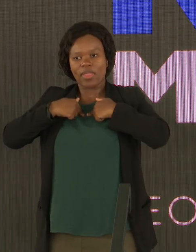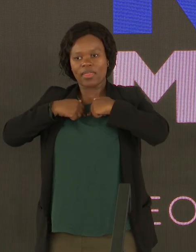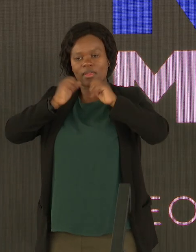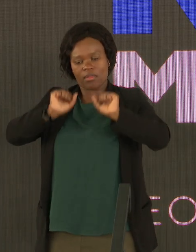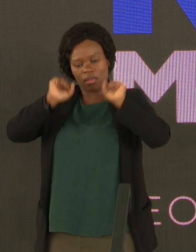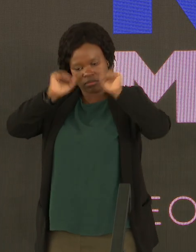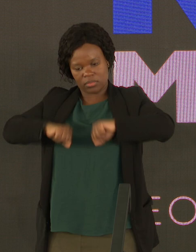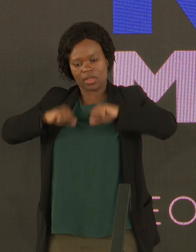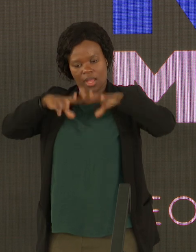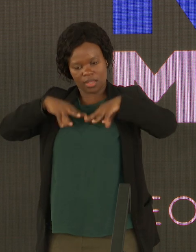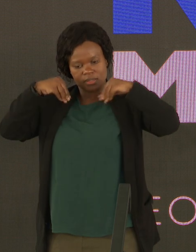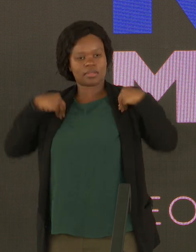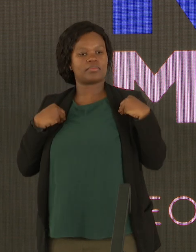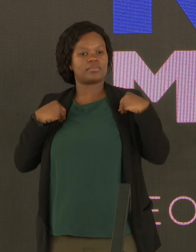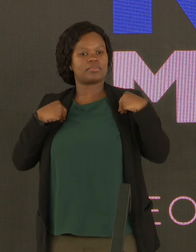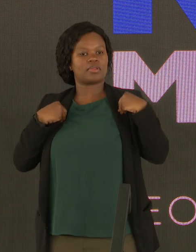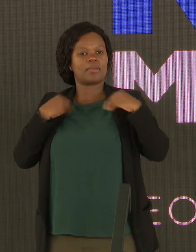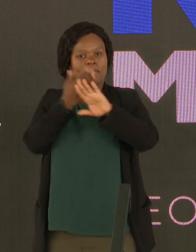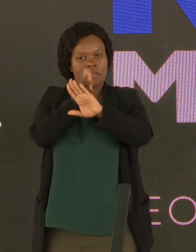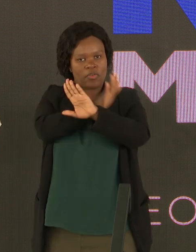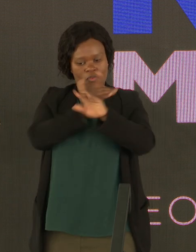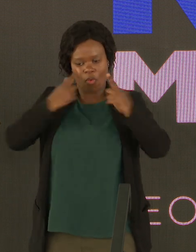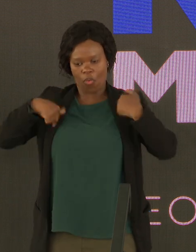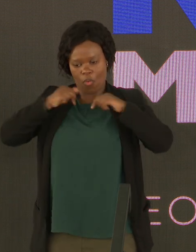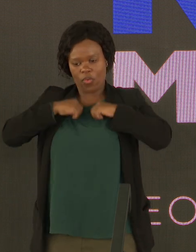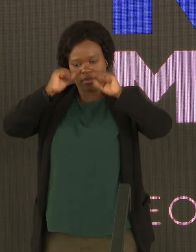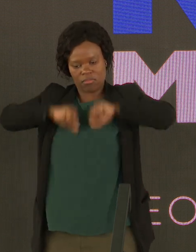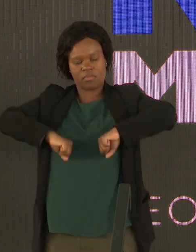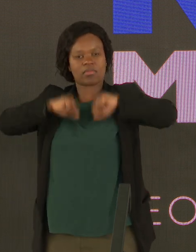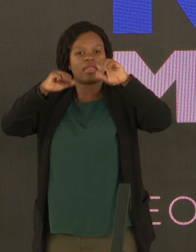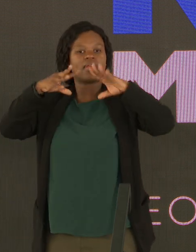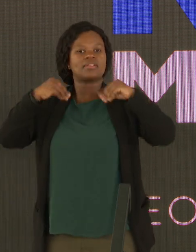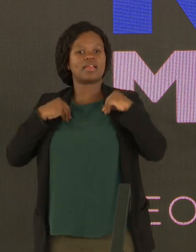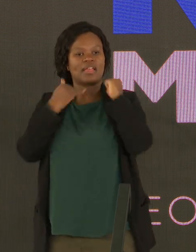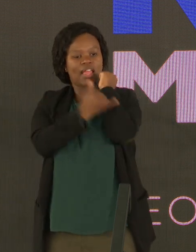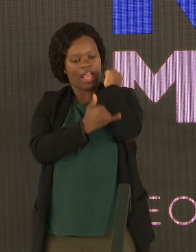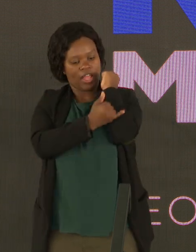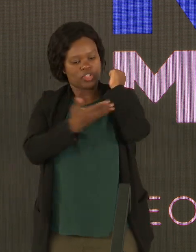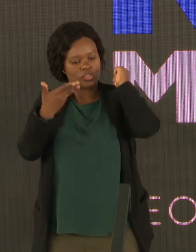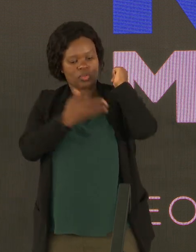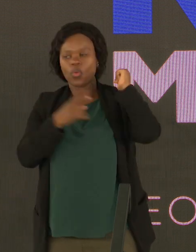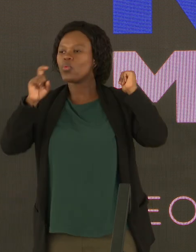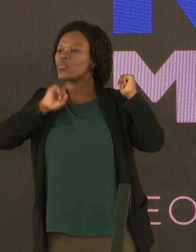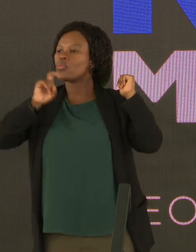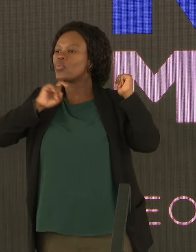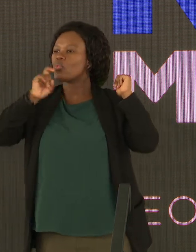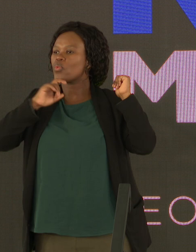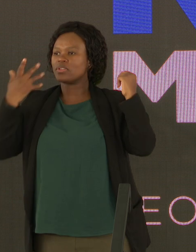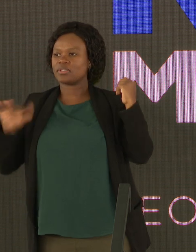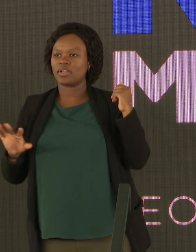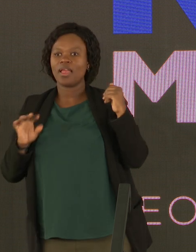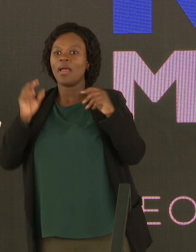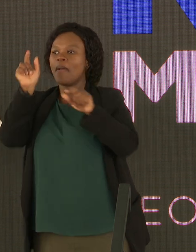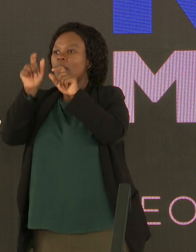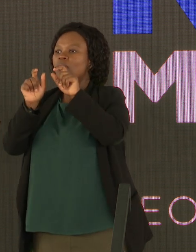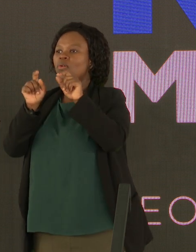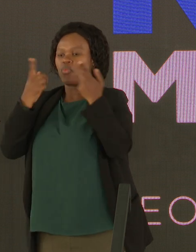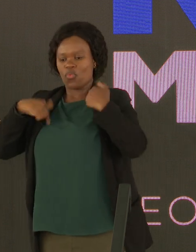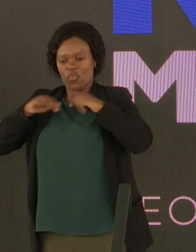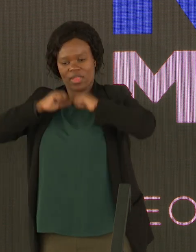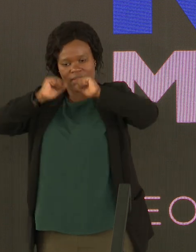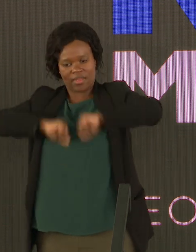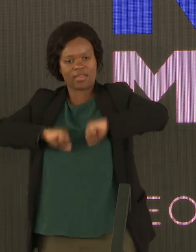We allow the over-exploitation of our country. We allow the Anglo-Americans,